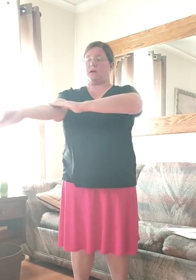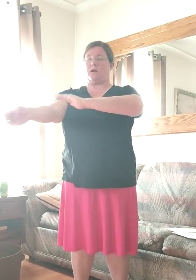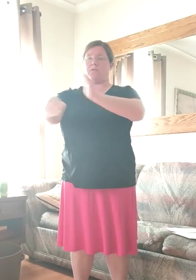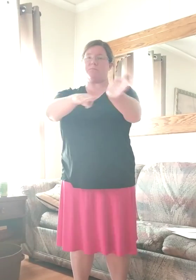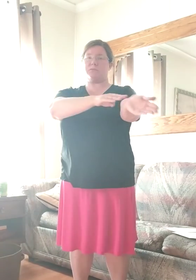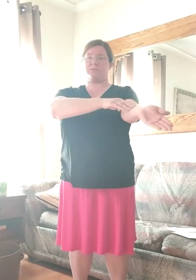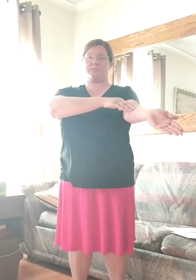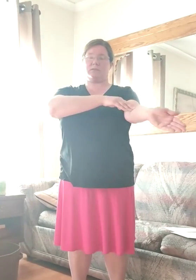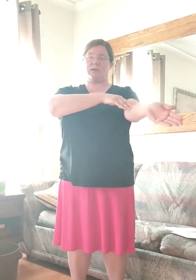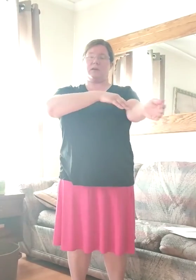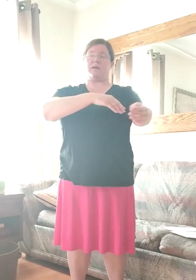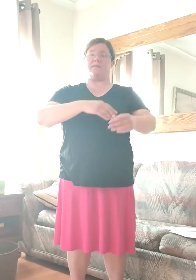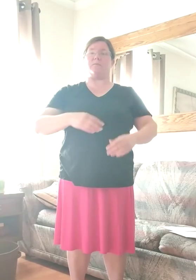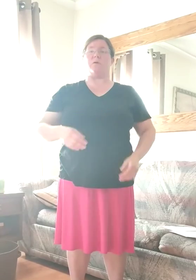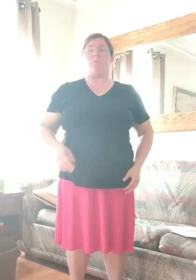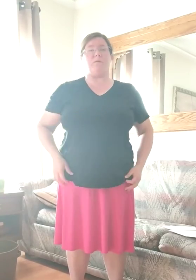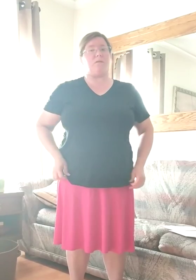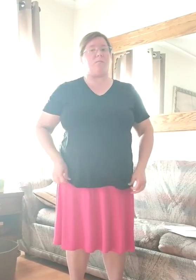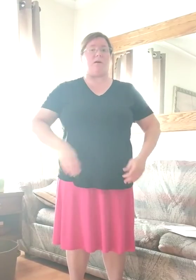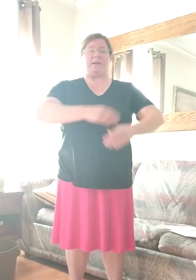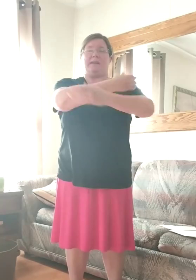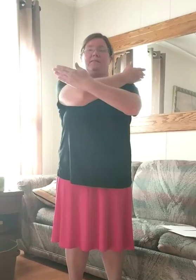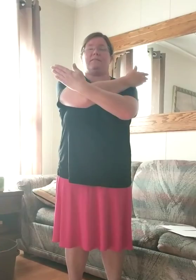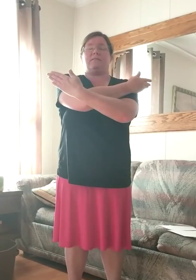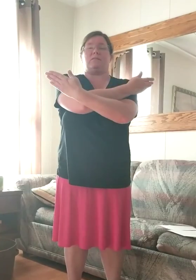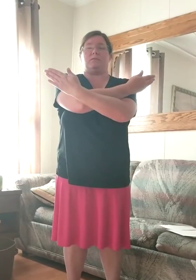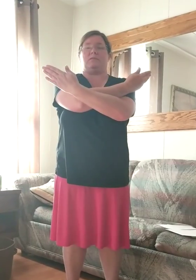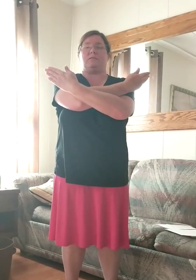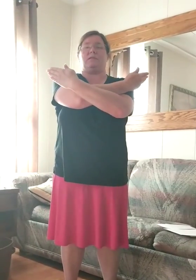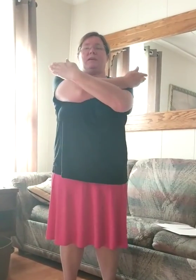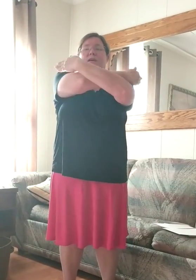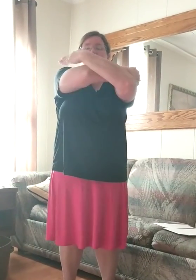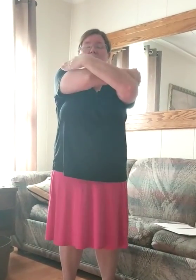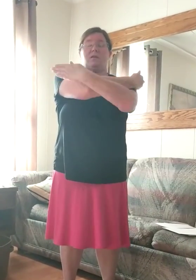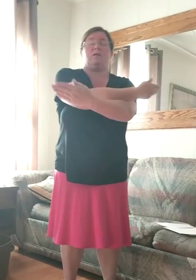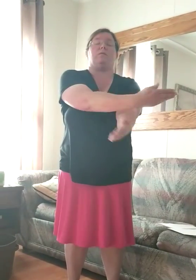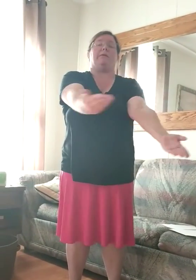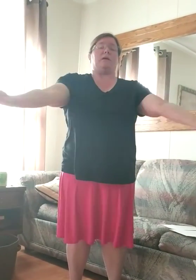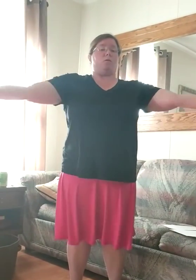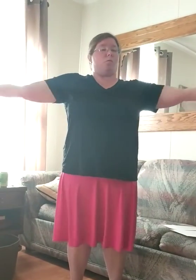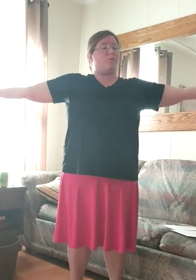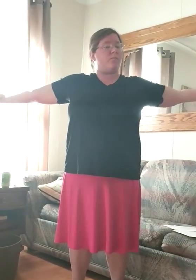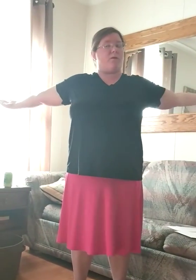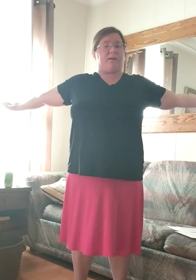Arms. And then we're opening them wide. So, we're just going to take them. And we're going to open them wide.